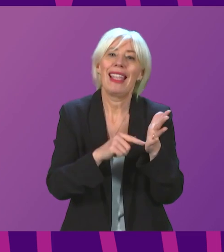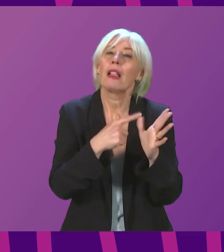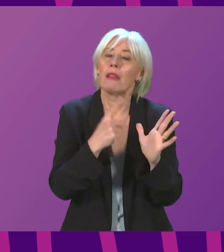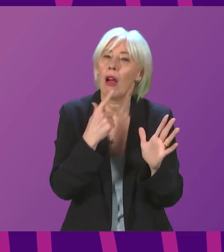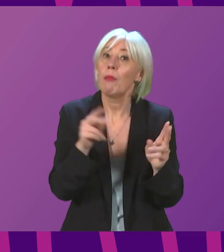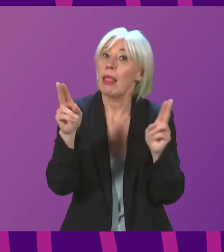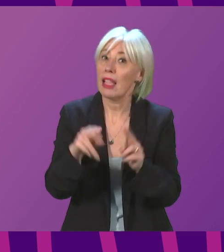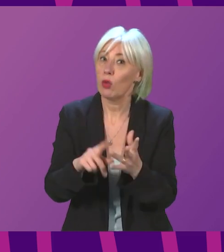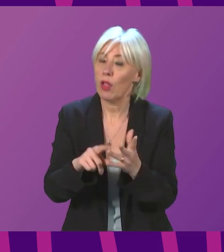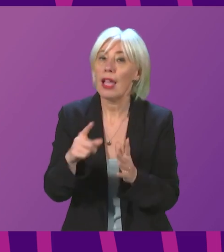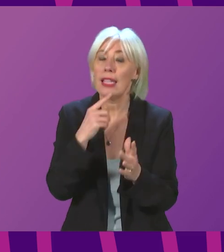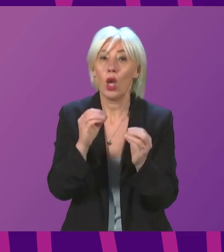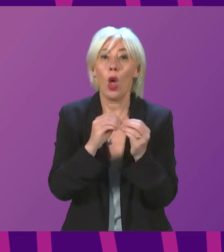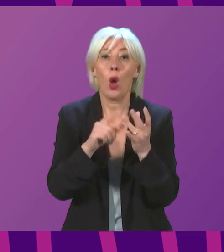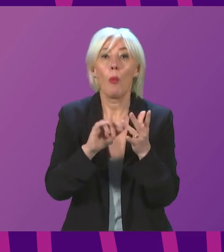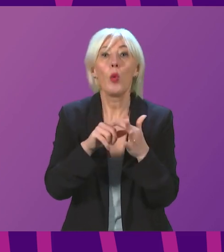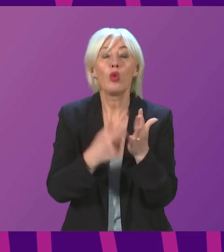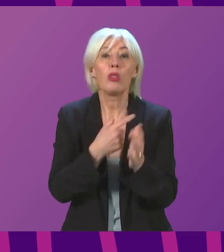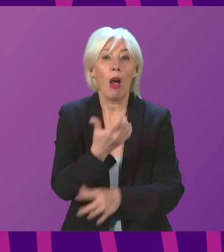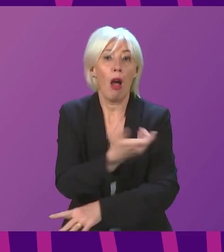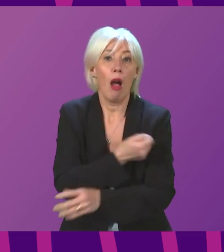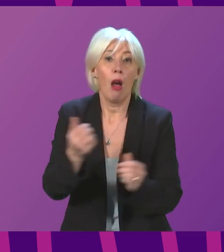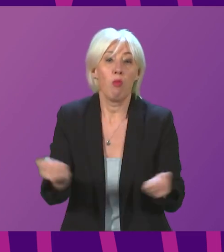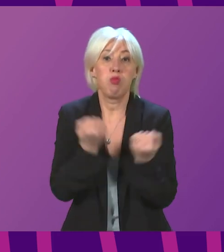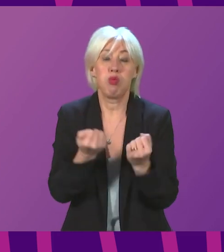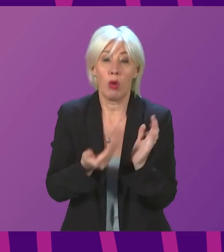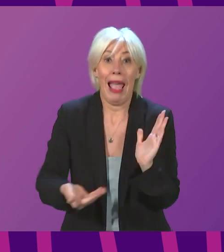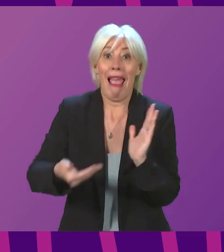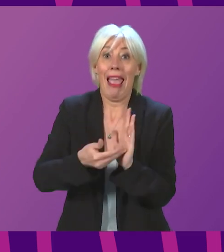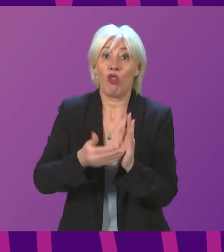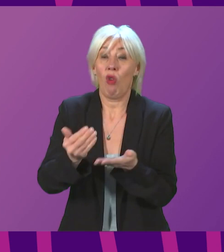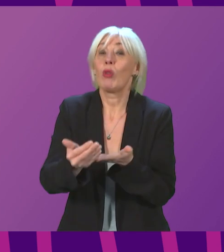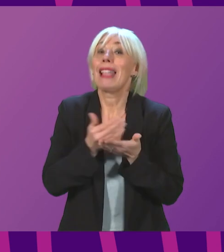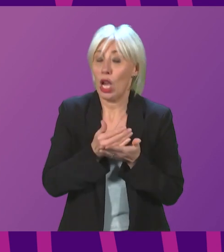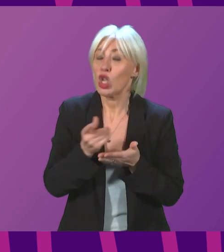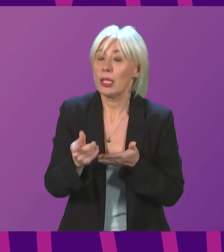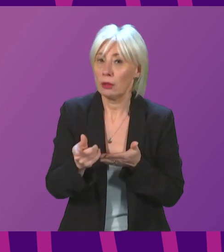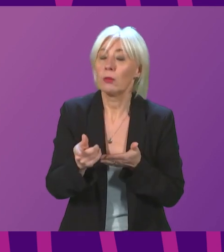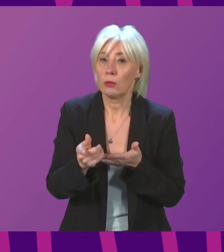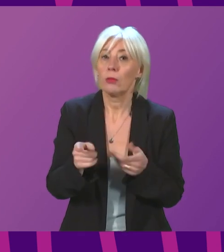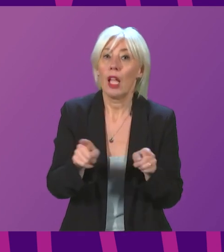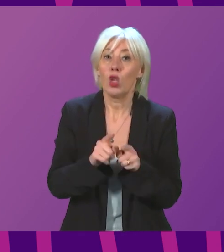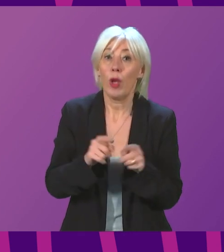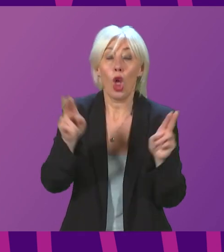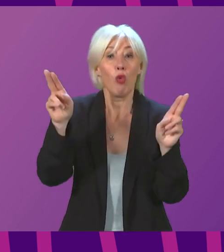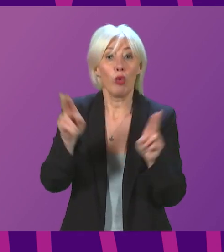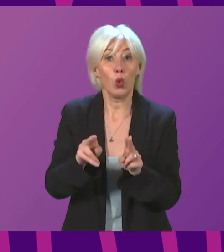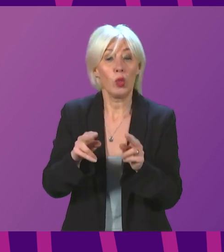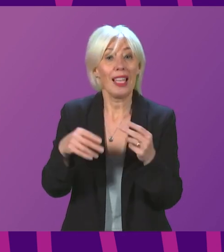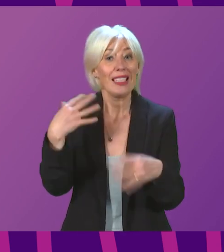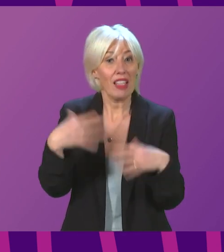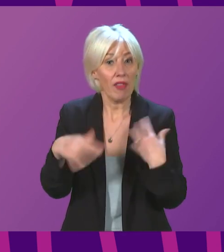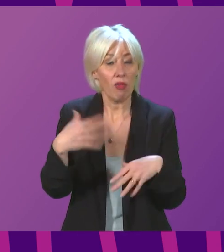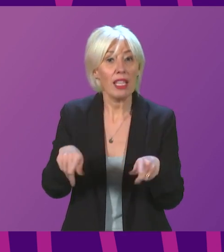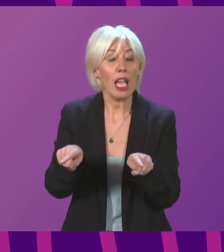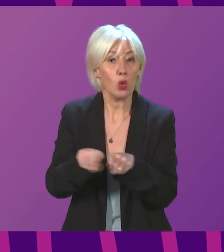that the booster dose offers substantial additional protection. And it suggests that, and I quote, the reduced severity may also